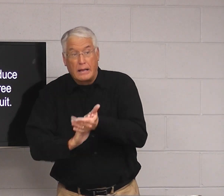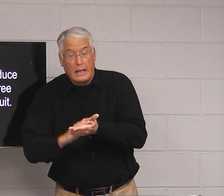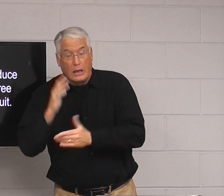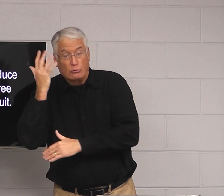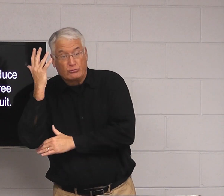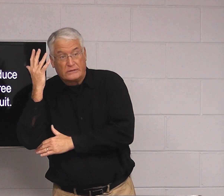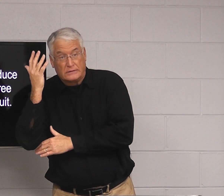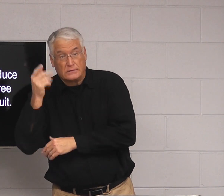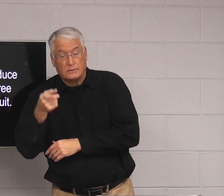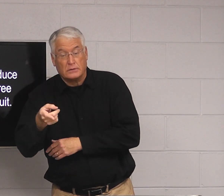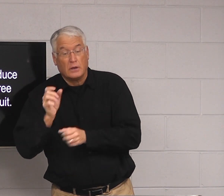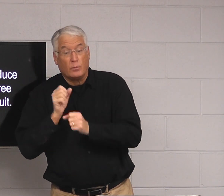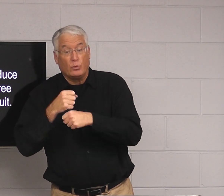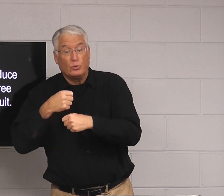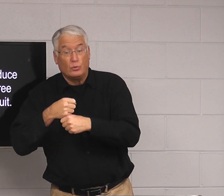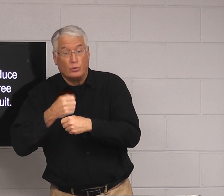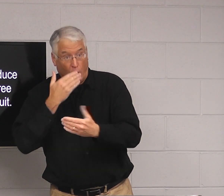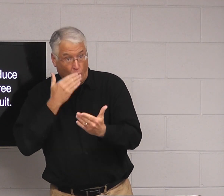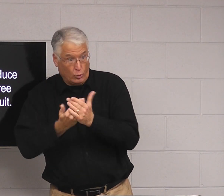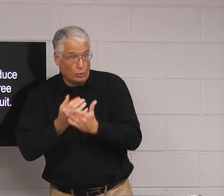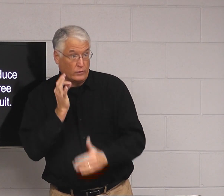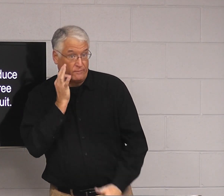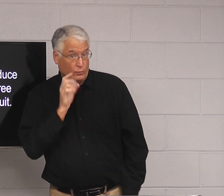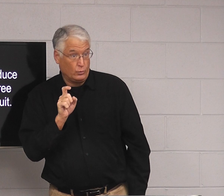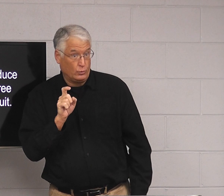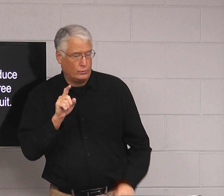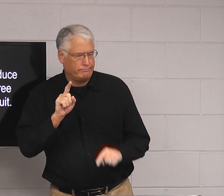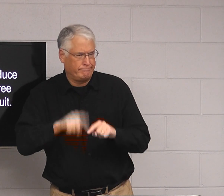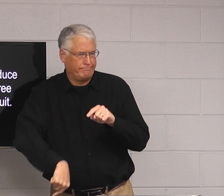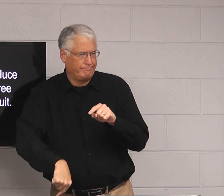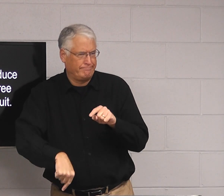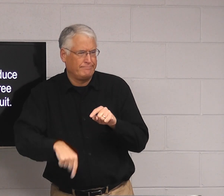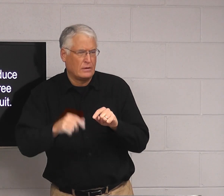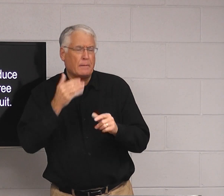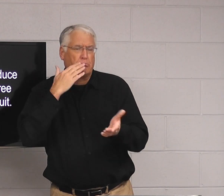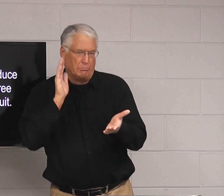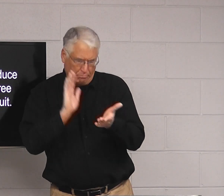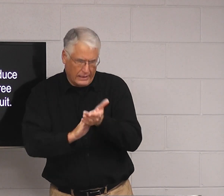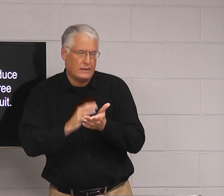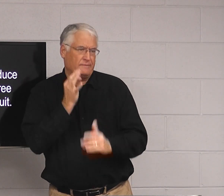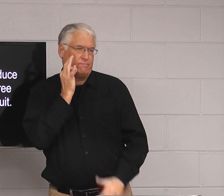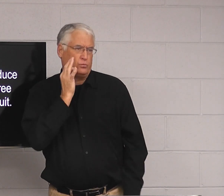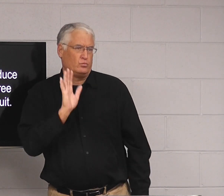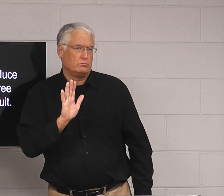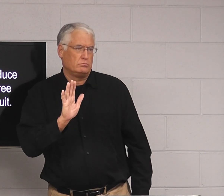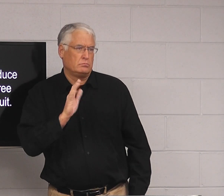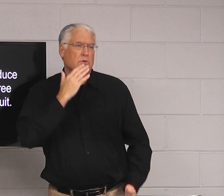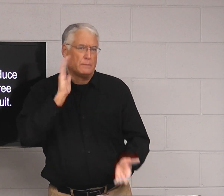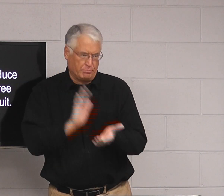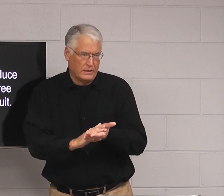So if you have a bad tree, will that produce good fruit? No, it can't. It will have bad fruit.